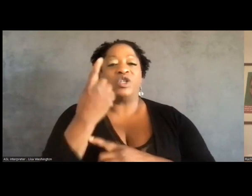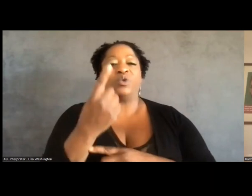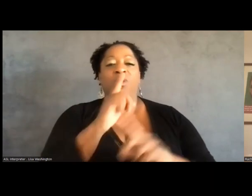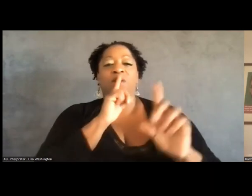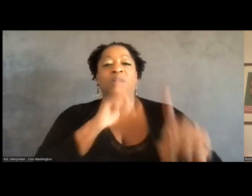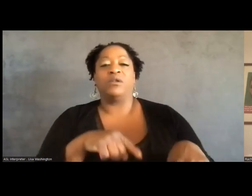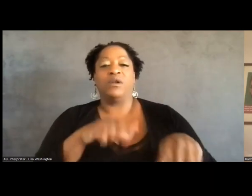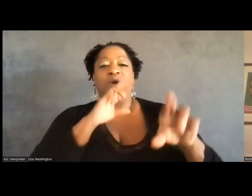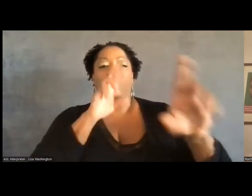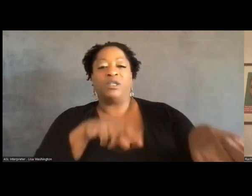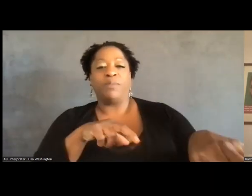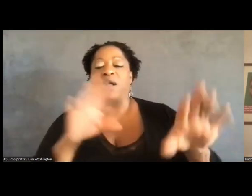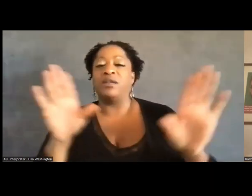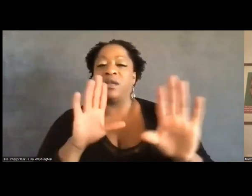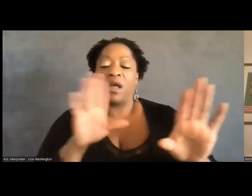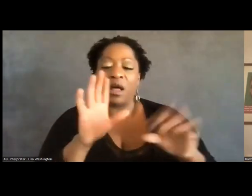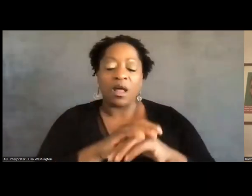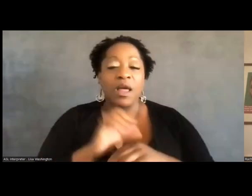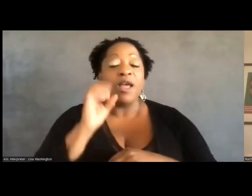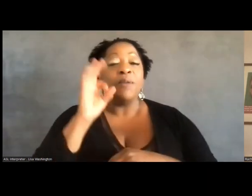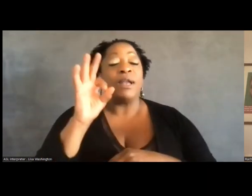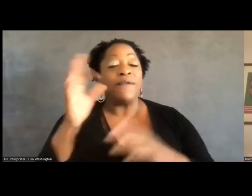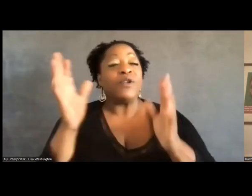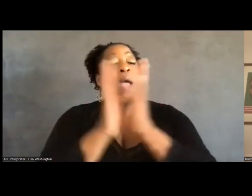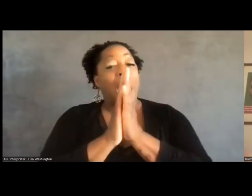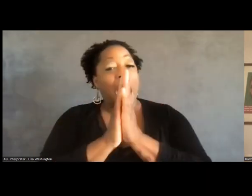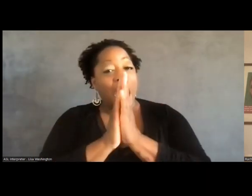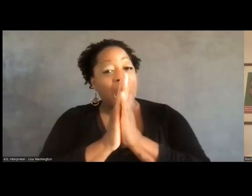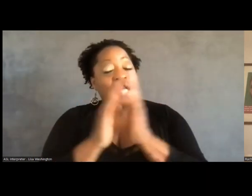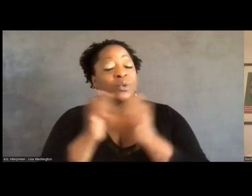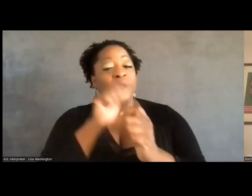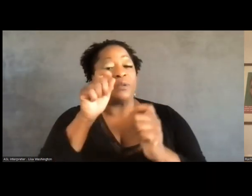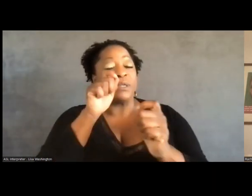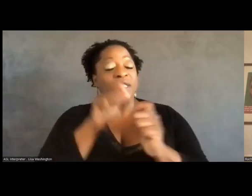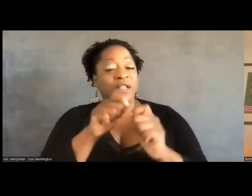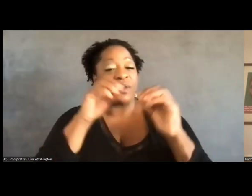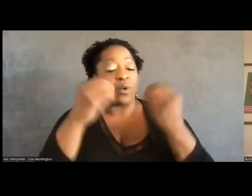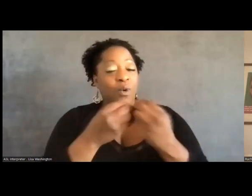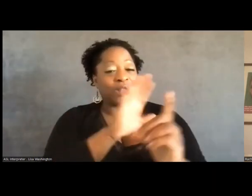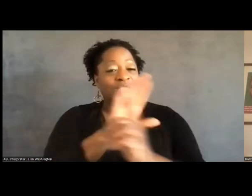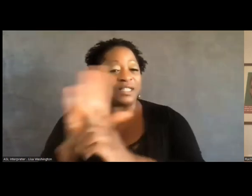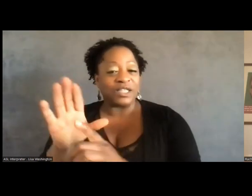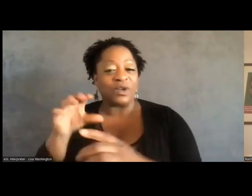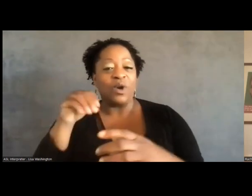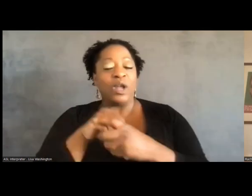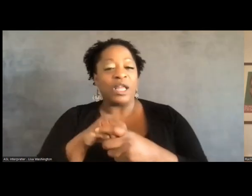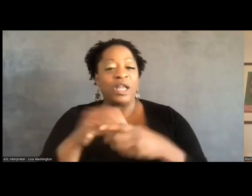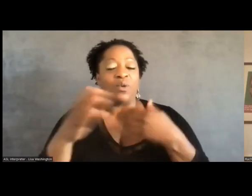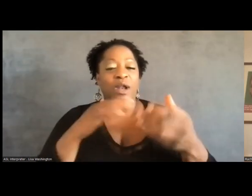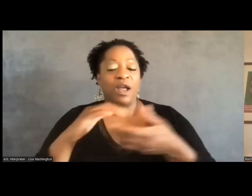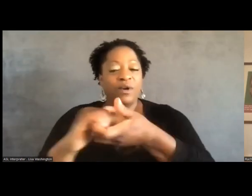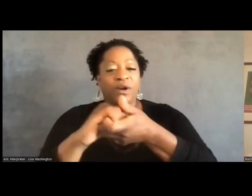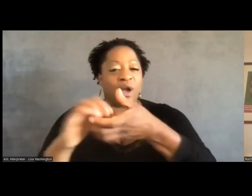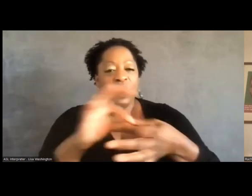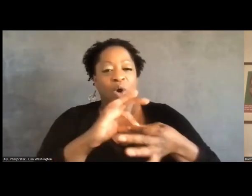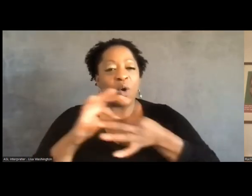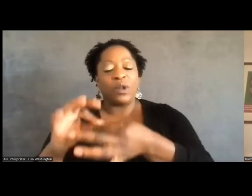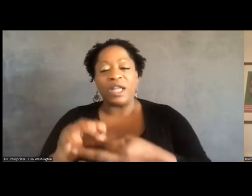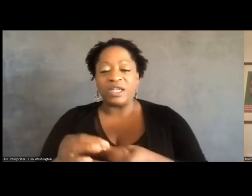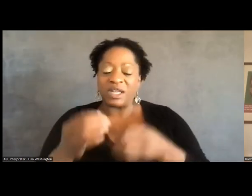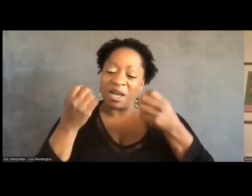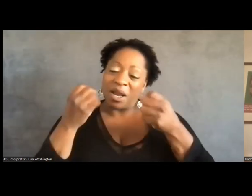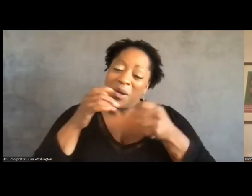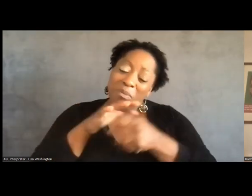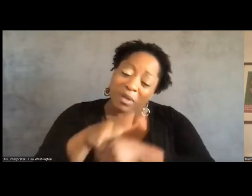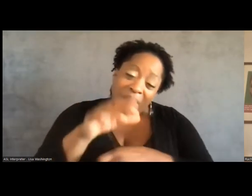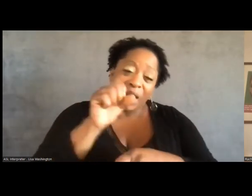but there probably are, if you raise the question with the specific organization or within the specific coalition, plenty of work for